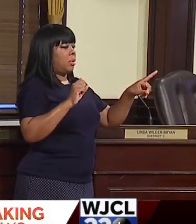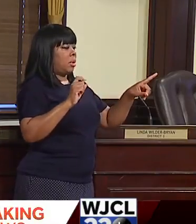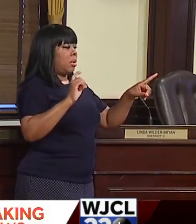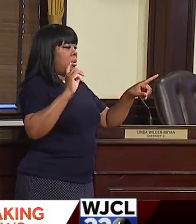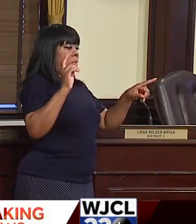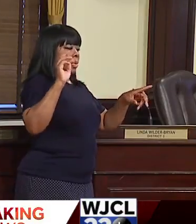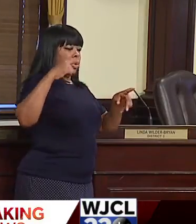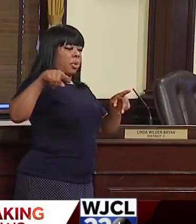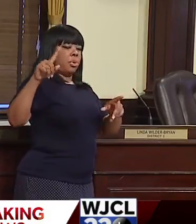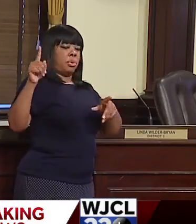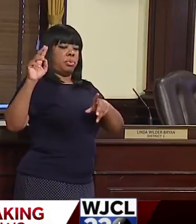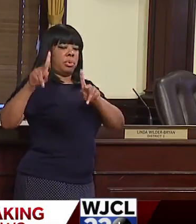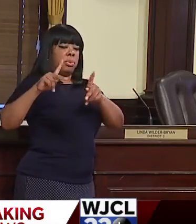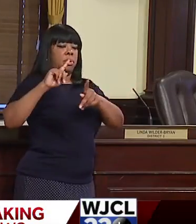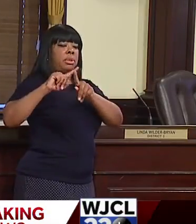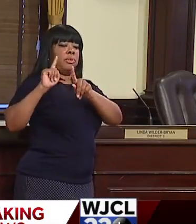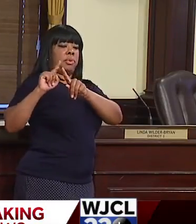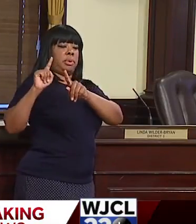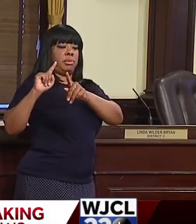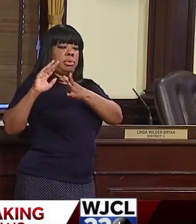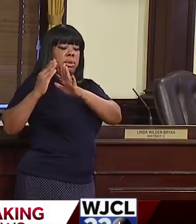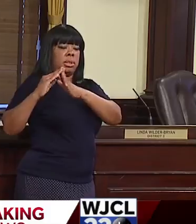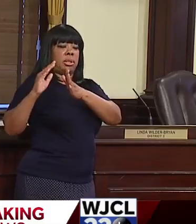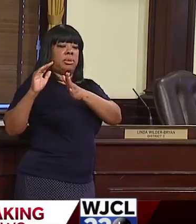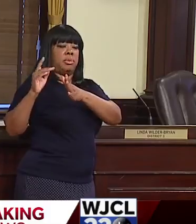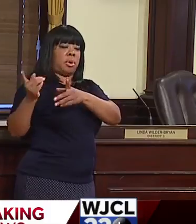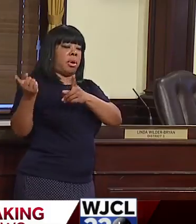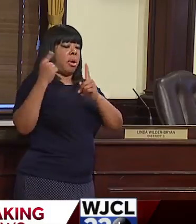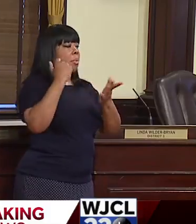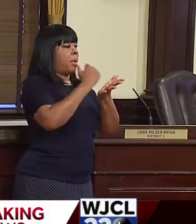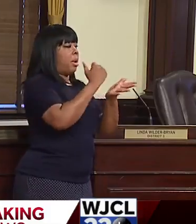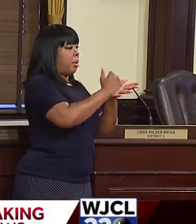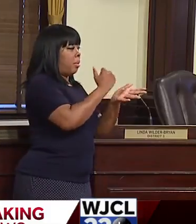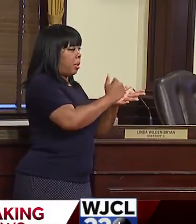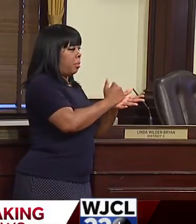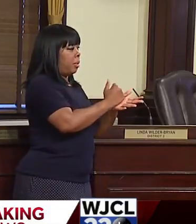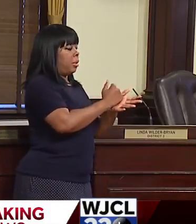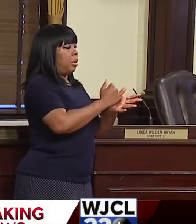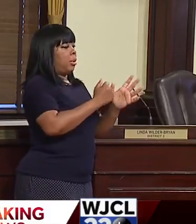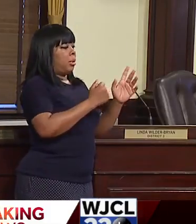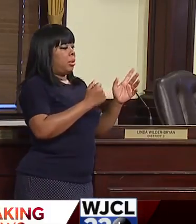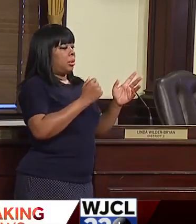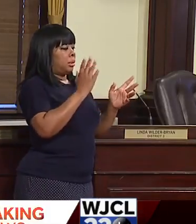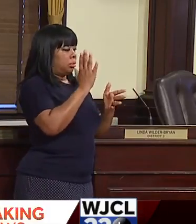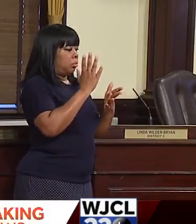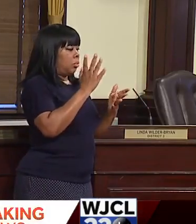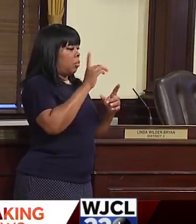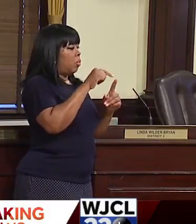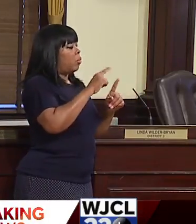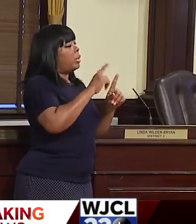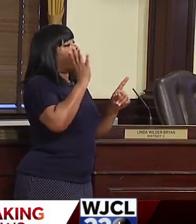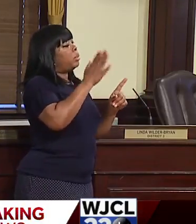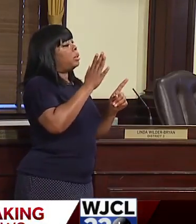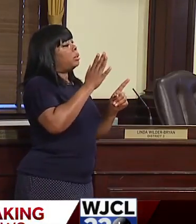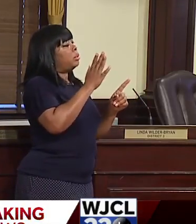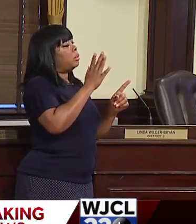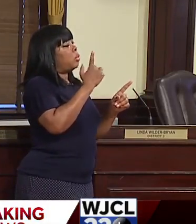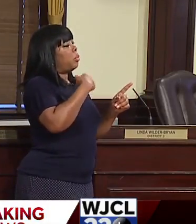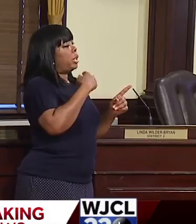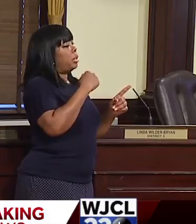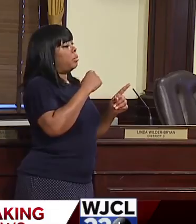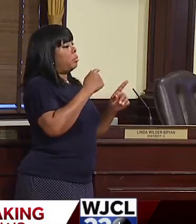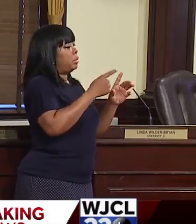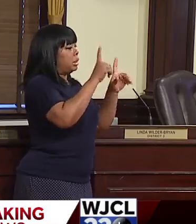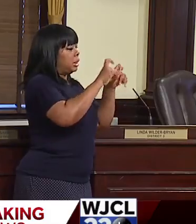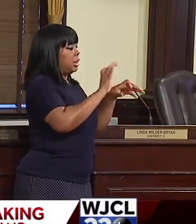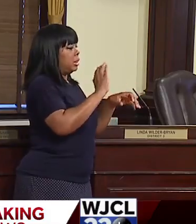week and through the rest of this week. Um, so most community care and Northwell are well